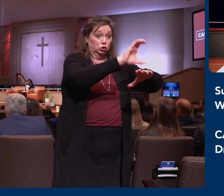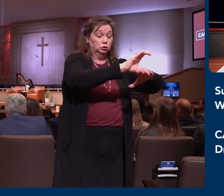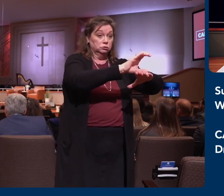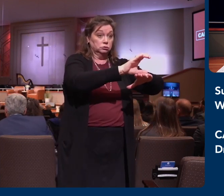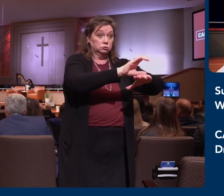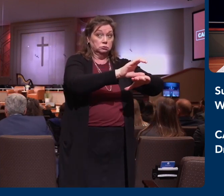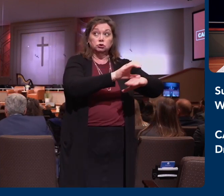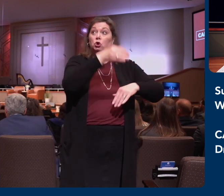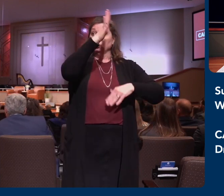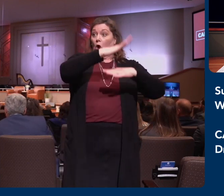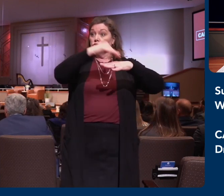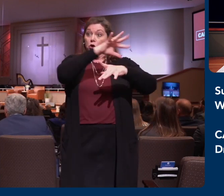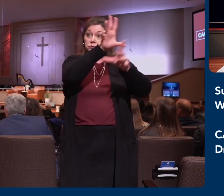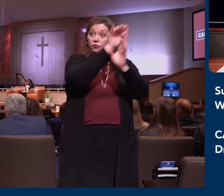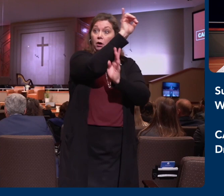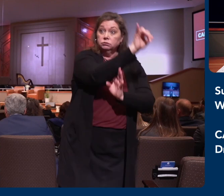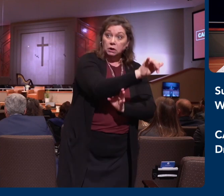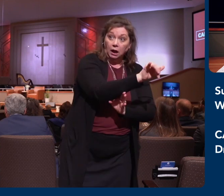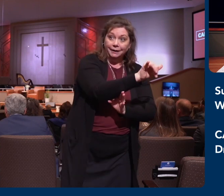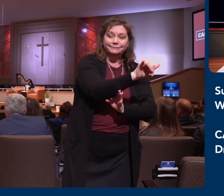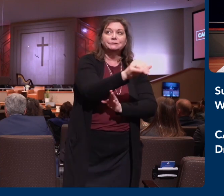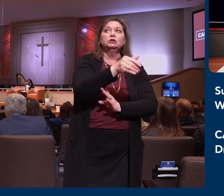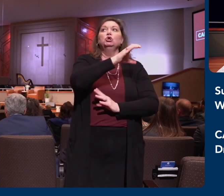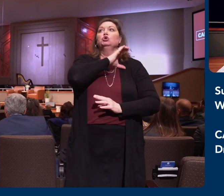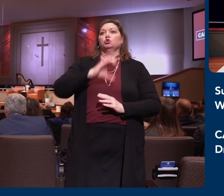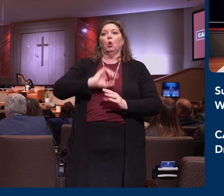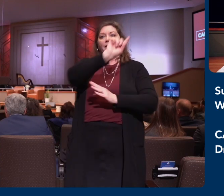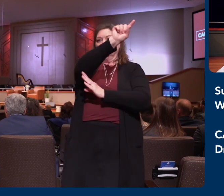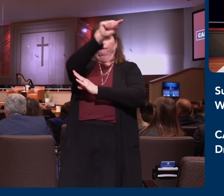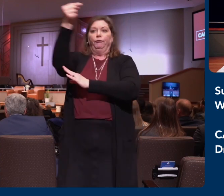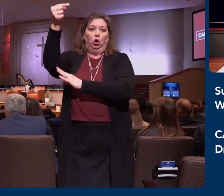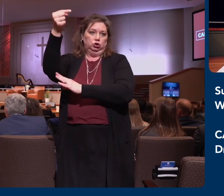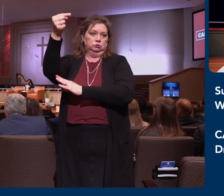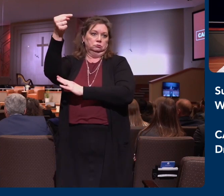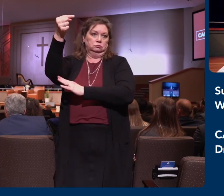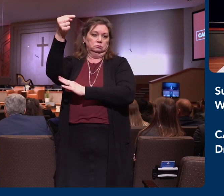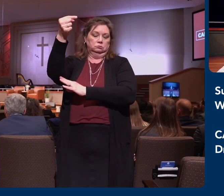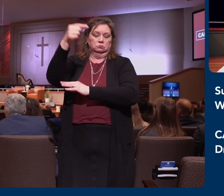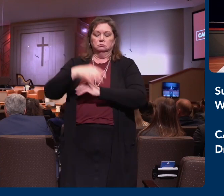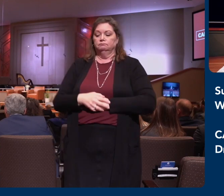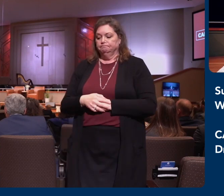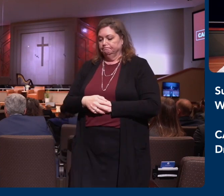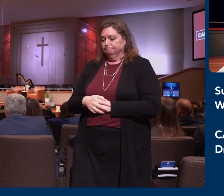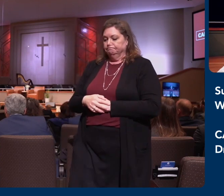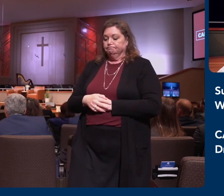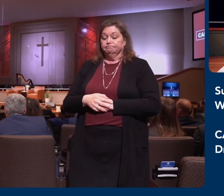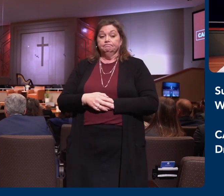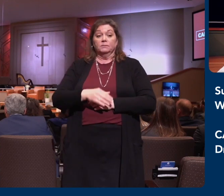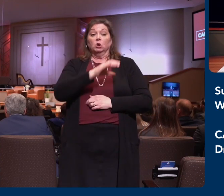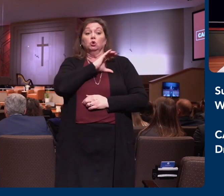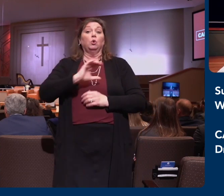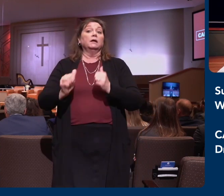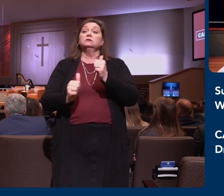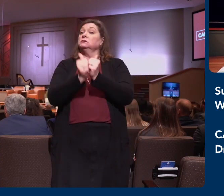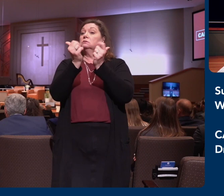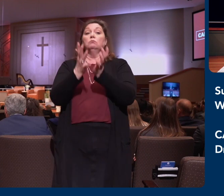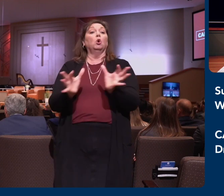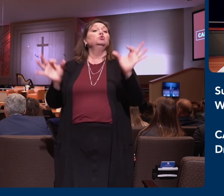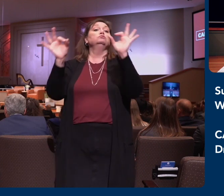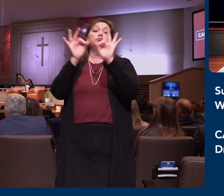Many make Christ a part of their life, but for the Christian, nothing is to be of higher importance than Christ